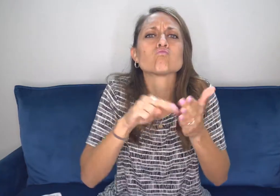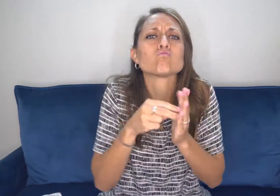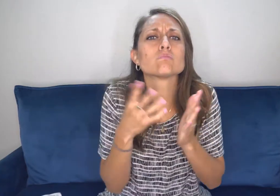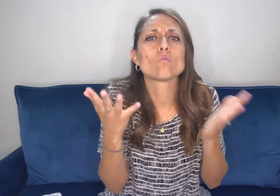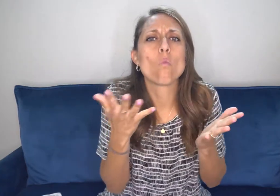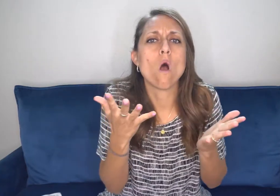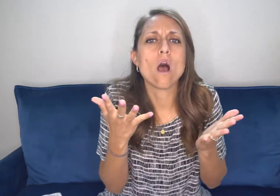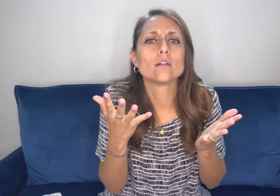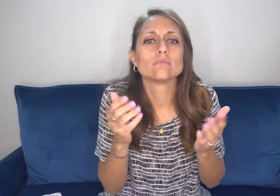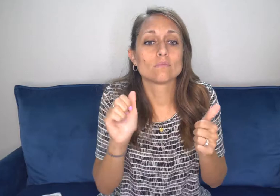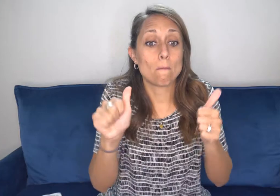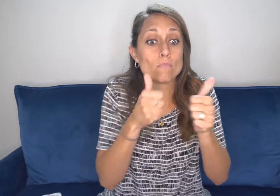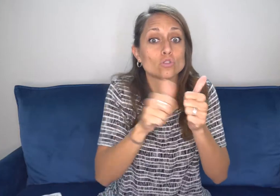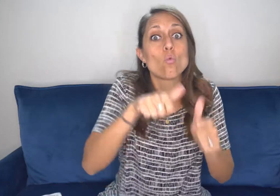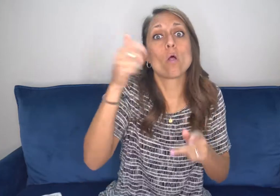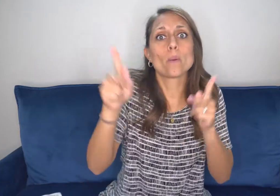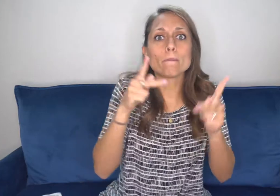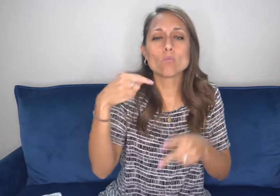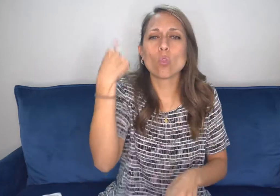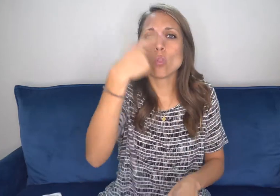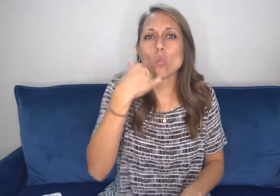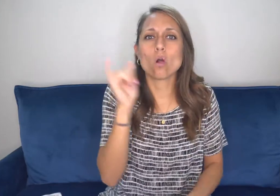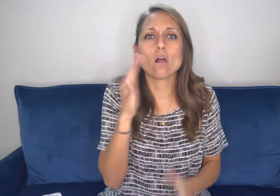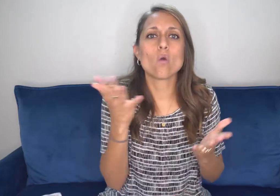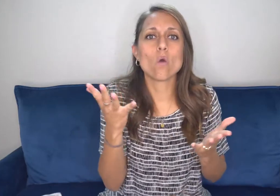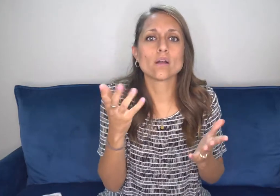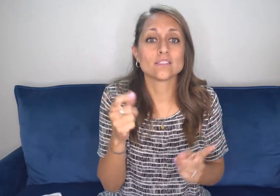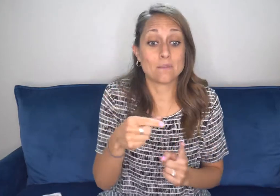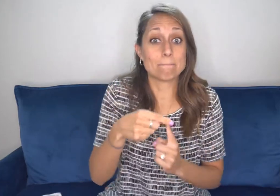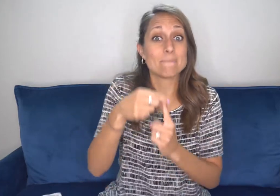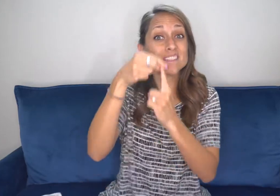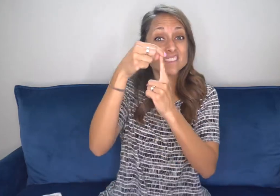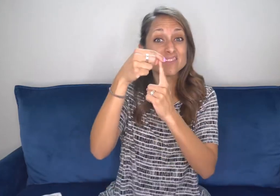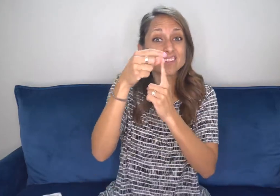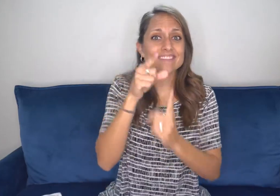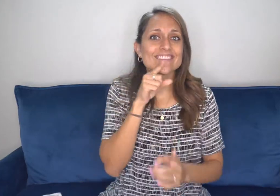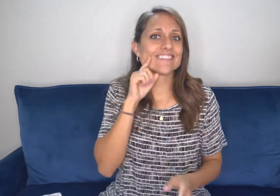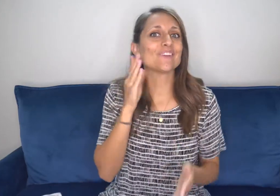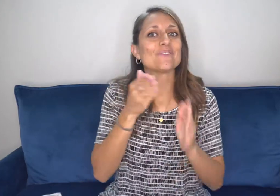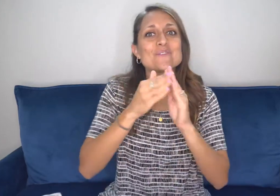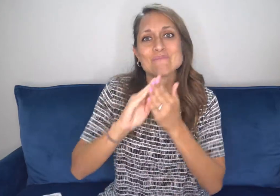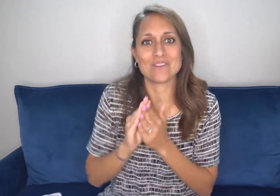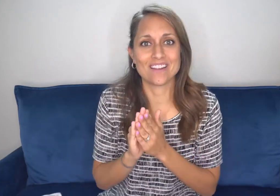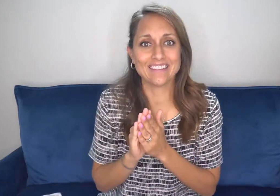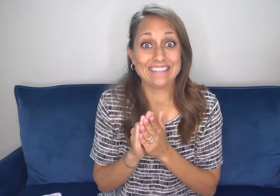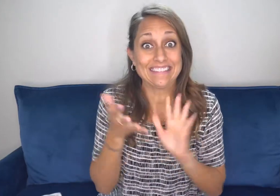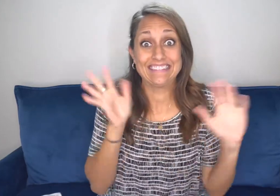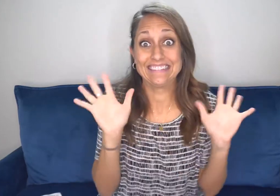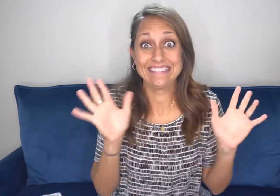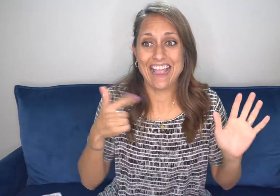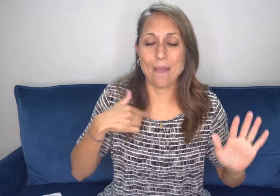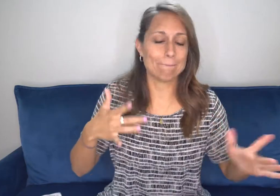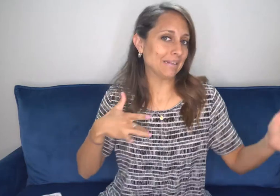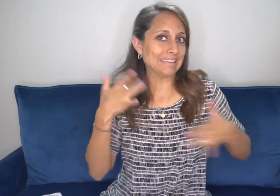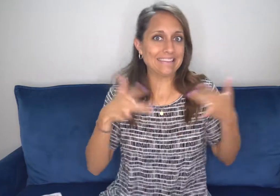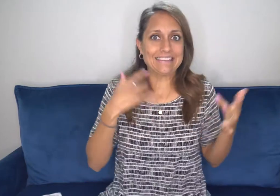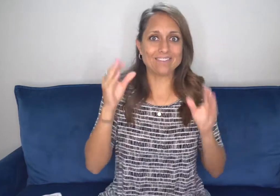about pursuit, what that means, and what pursuing others looks like, specifically talking about the deaf